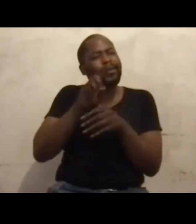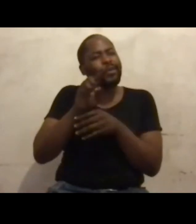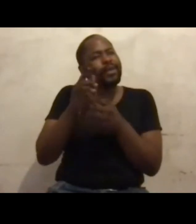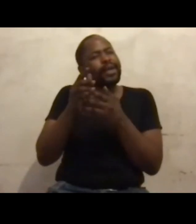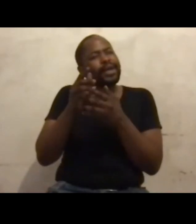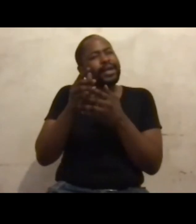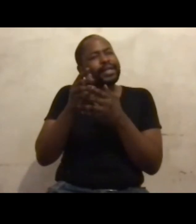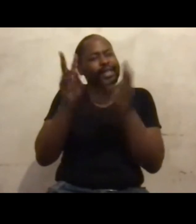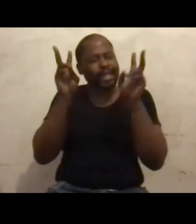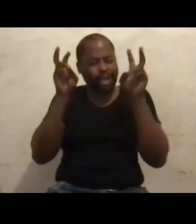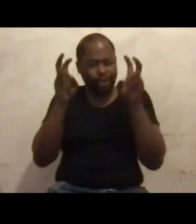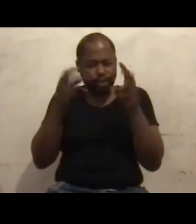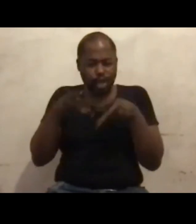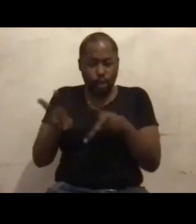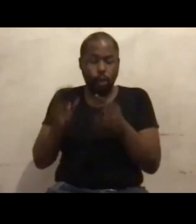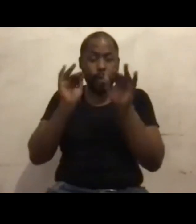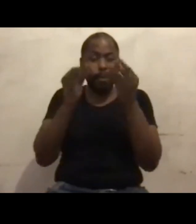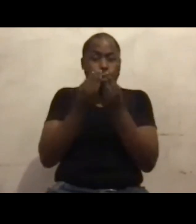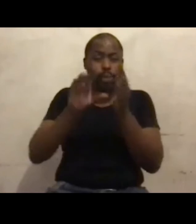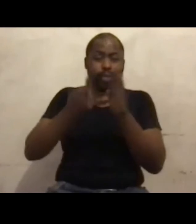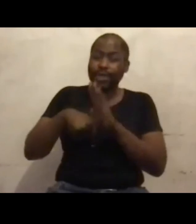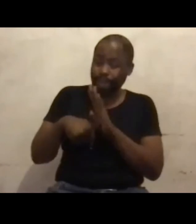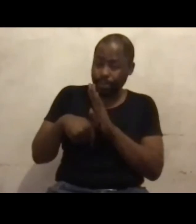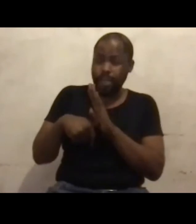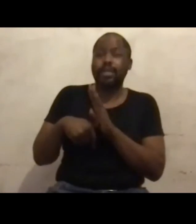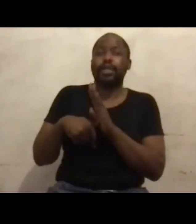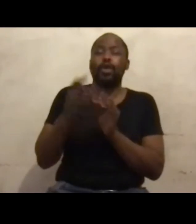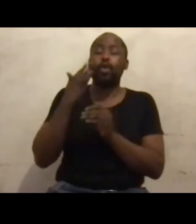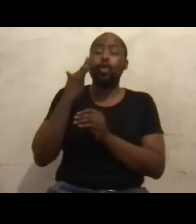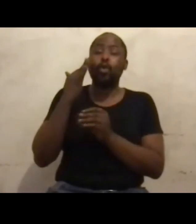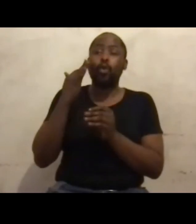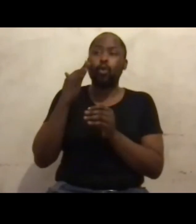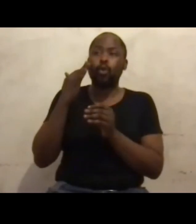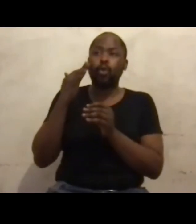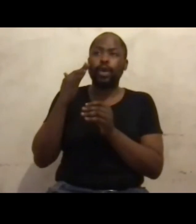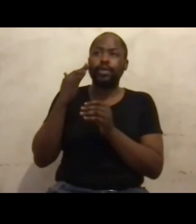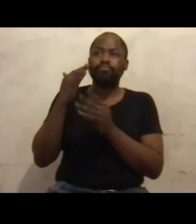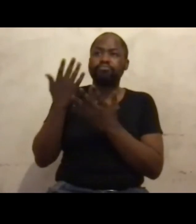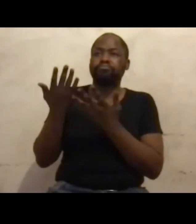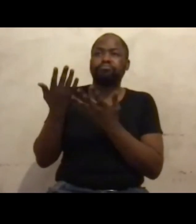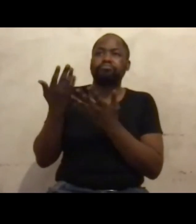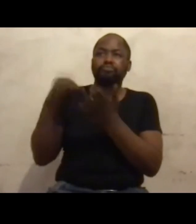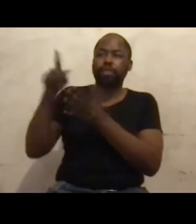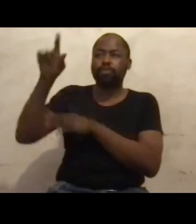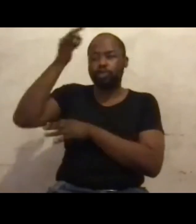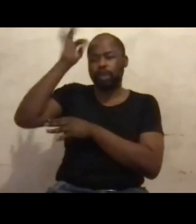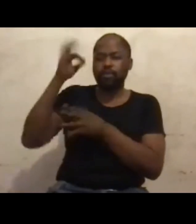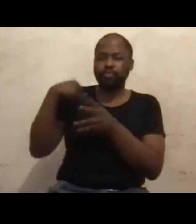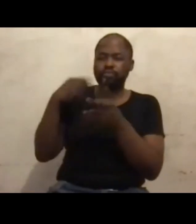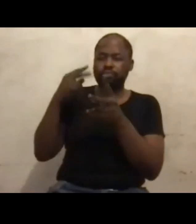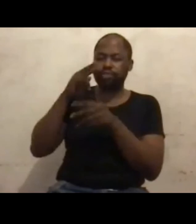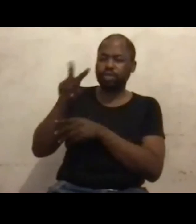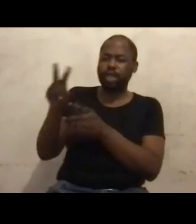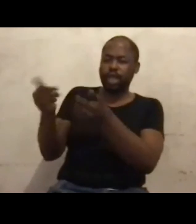disabilities have, when it suited government, just been seen as part of the